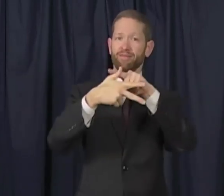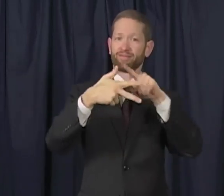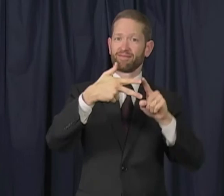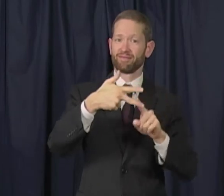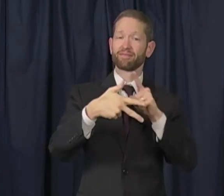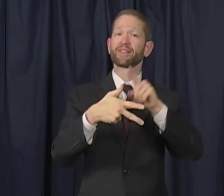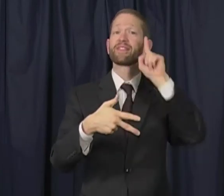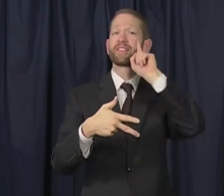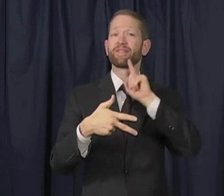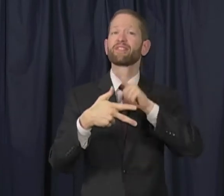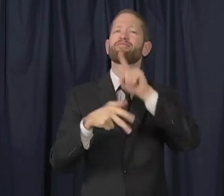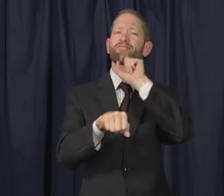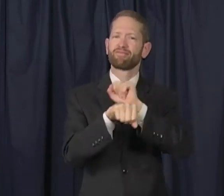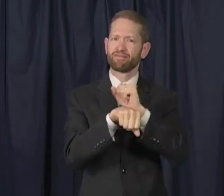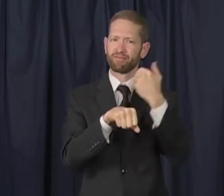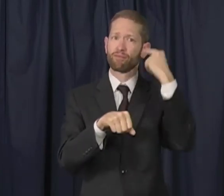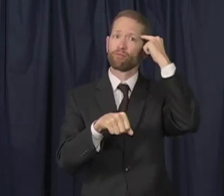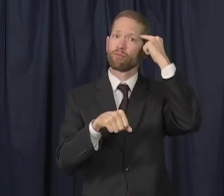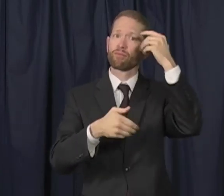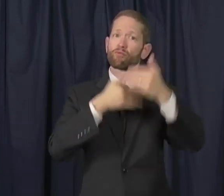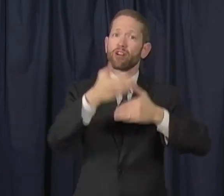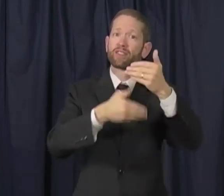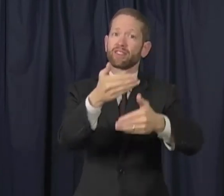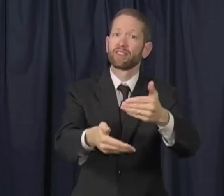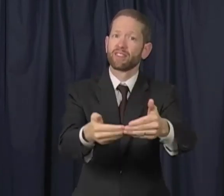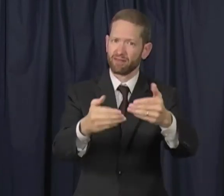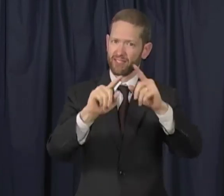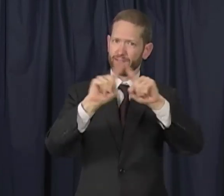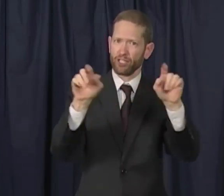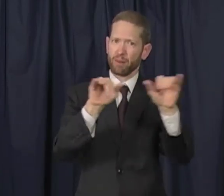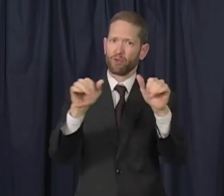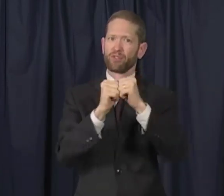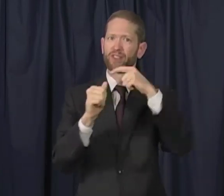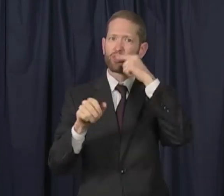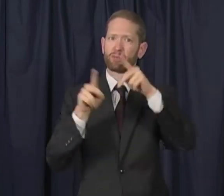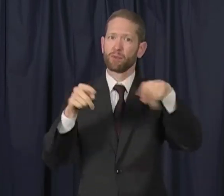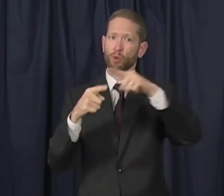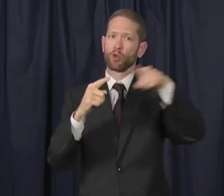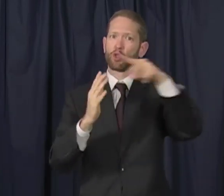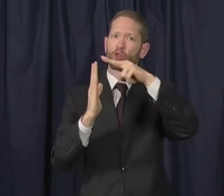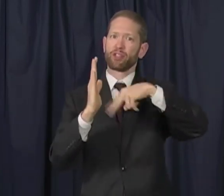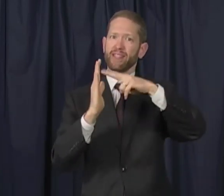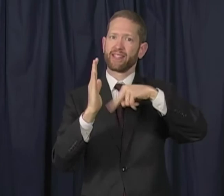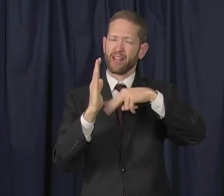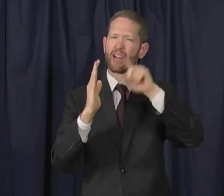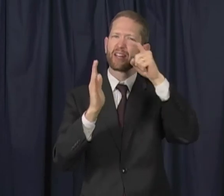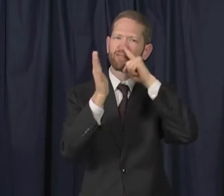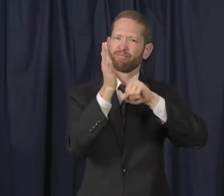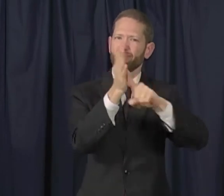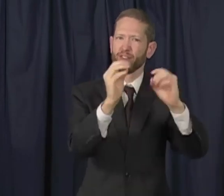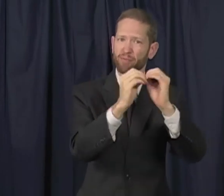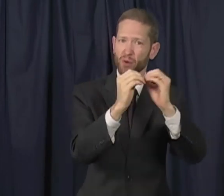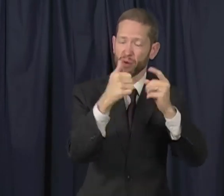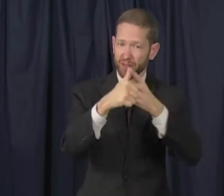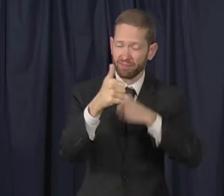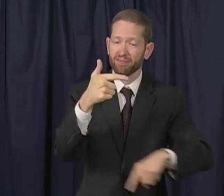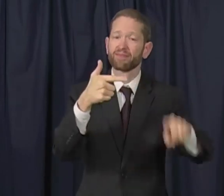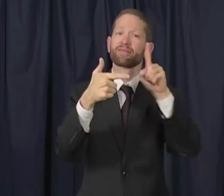know. But with research, it's found that the deaf actually process it the same way as hearing people do when they read.